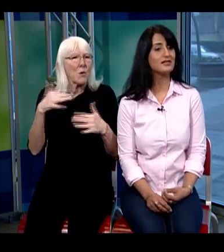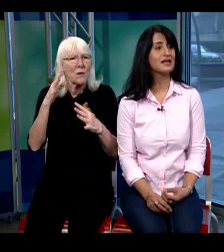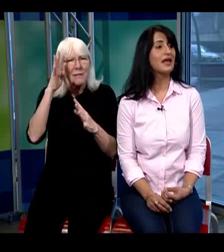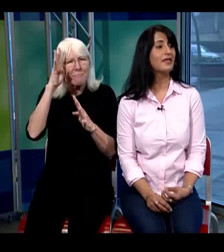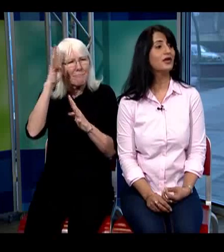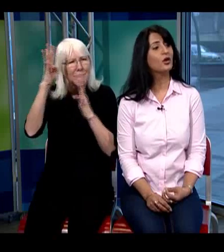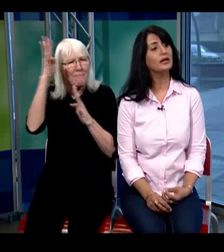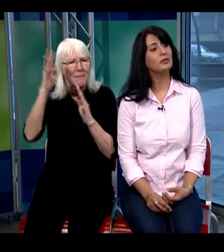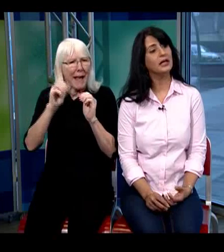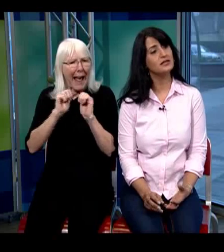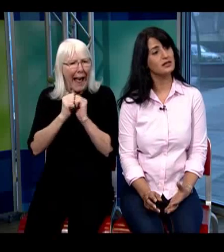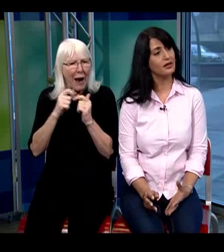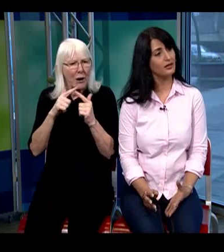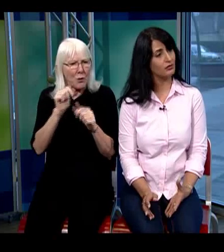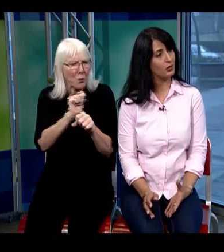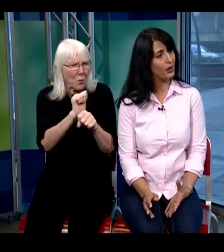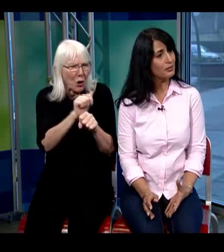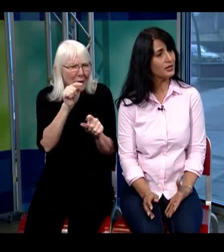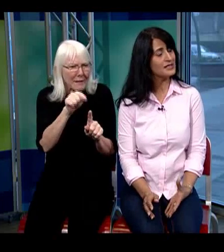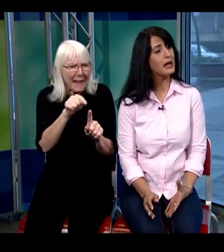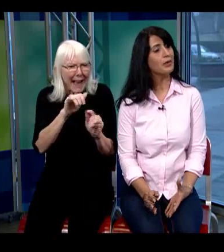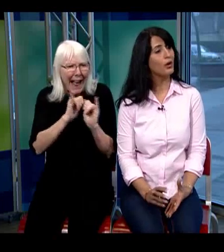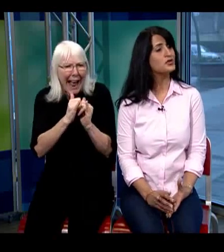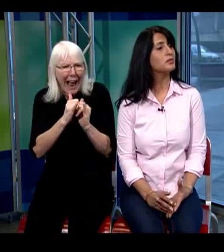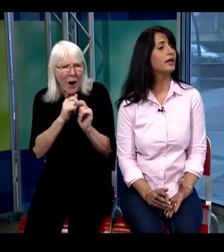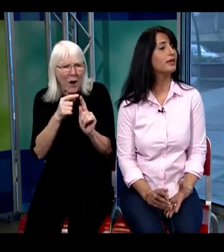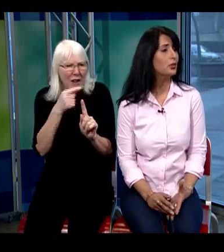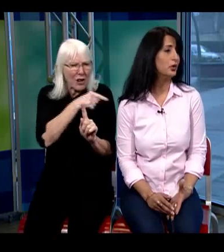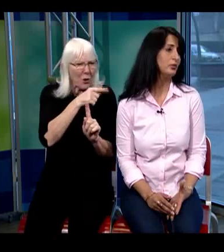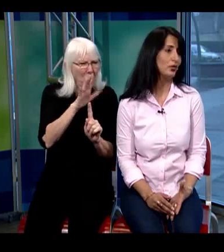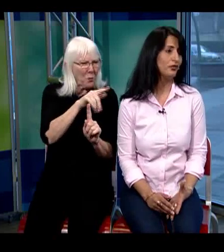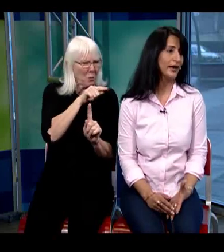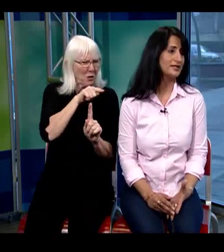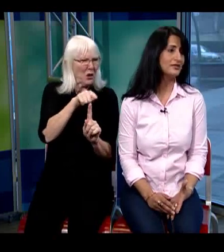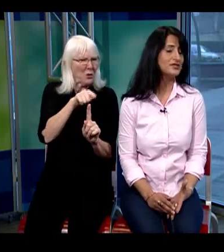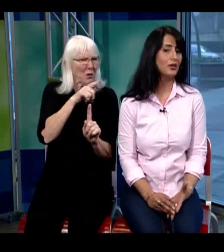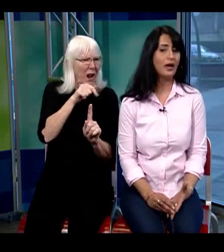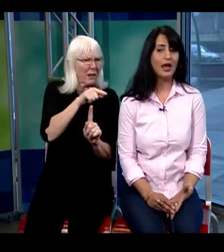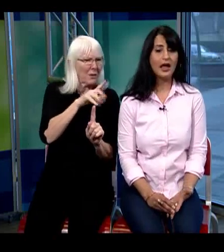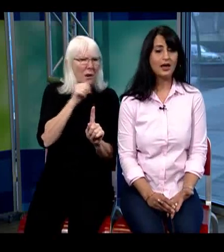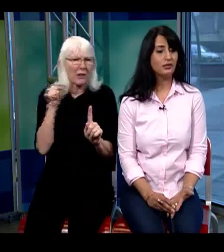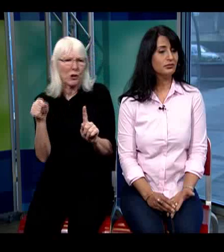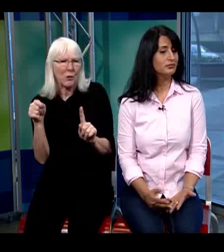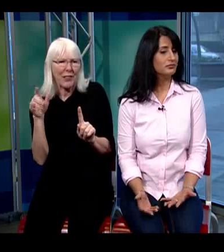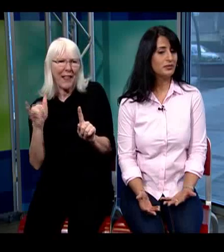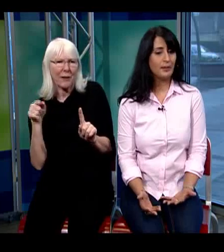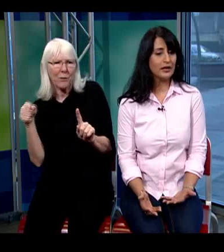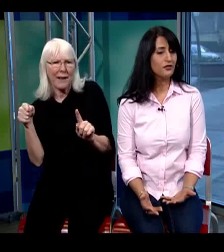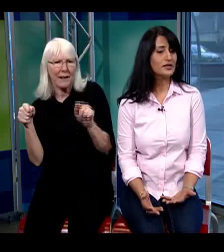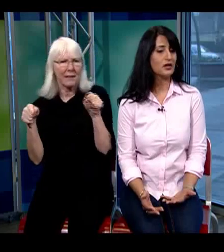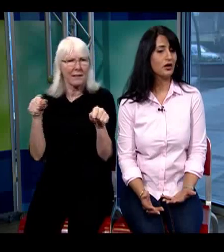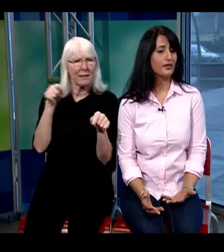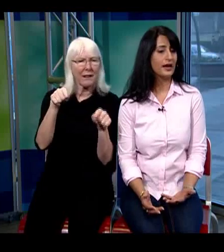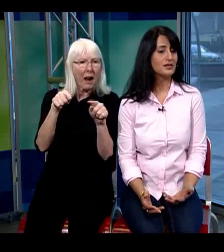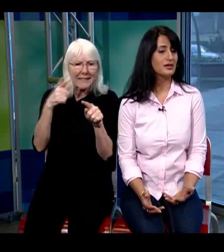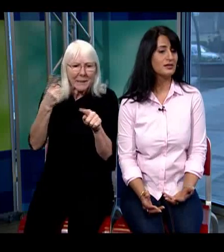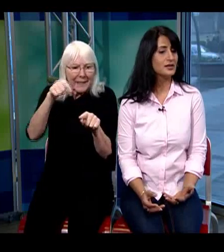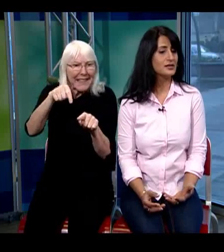that not only meet the requirements but also make their work more effective so the benefits are that this